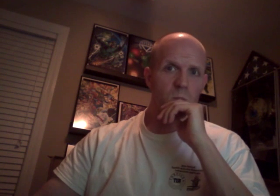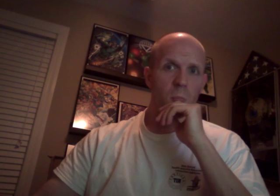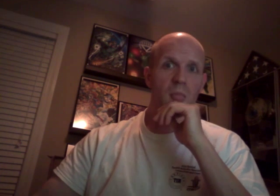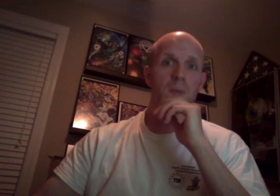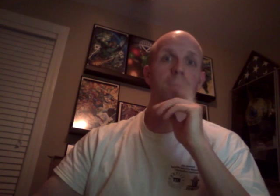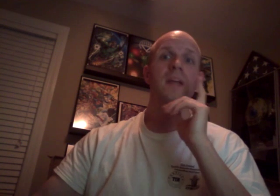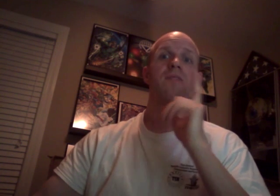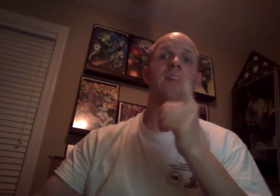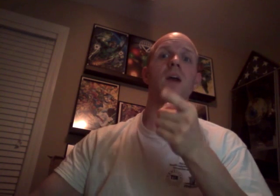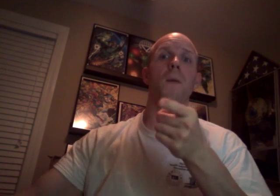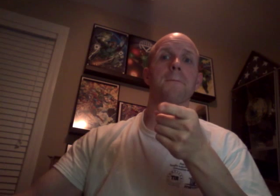But Big Vito.